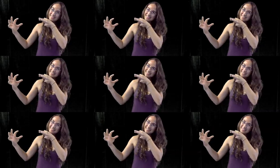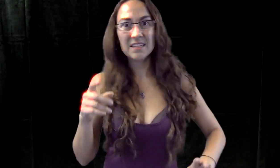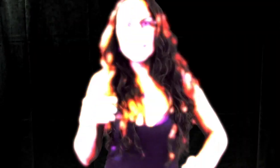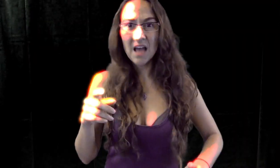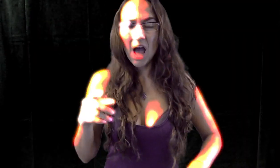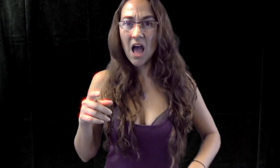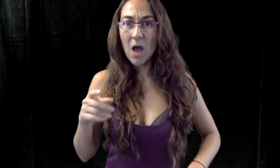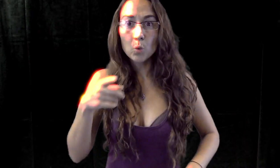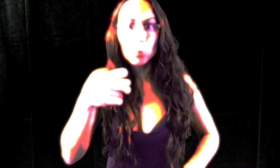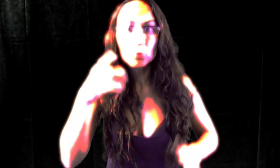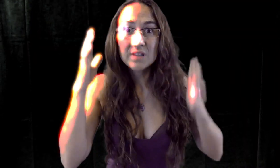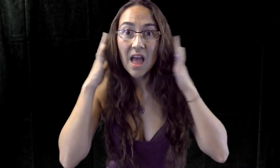What was that?